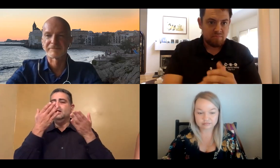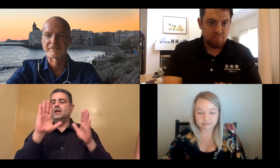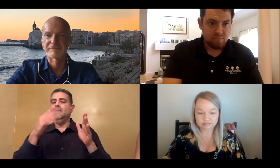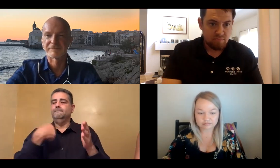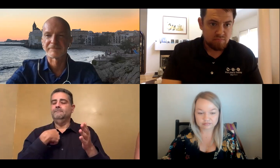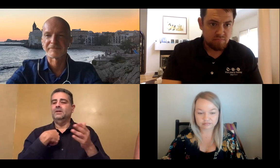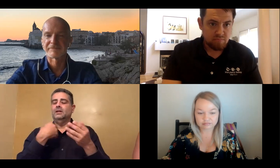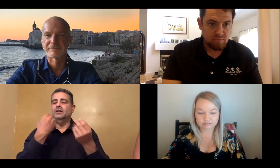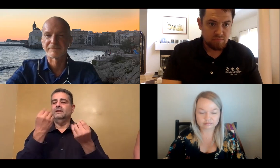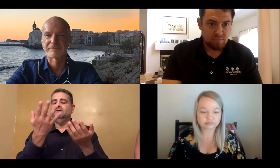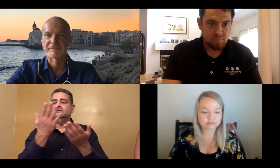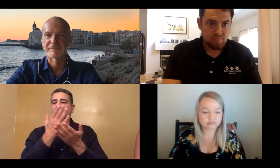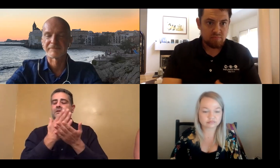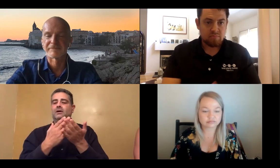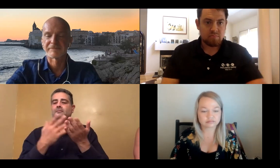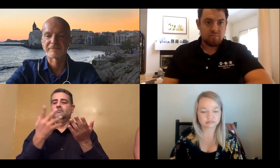Brian here.